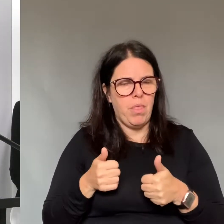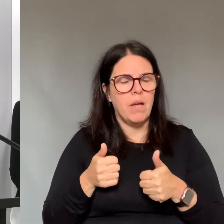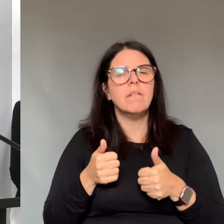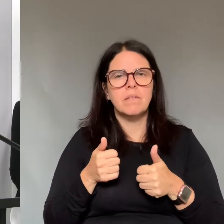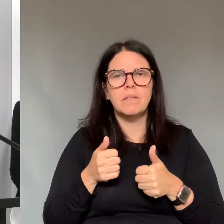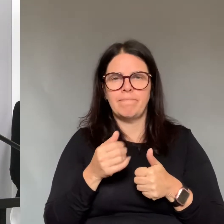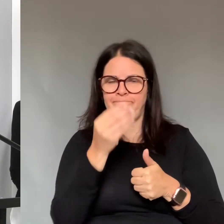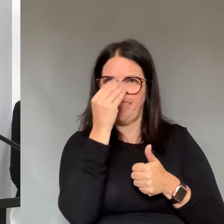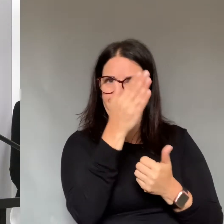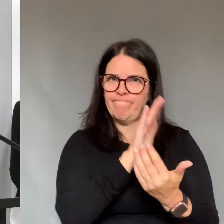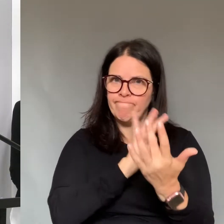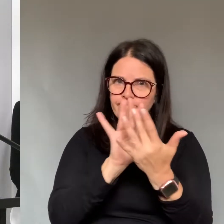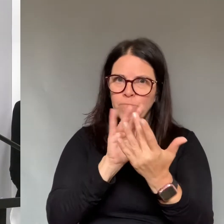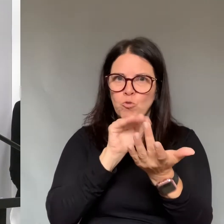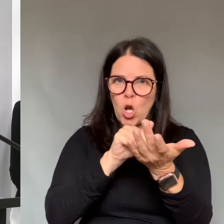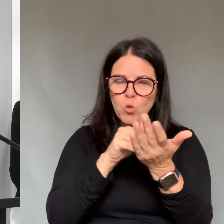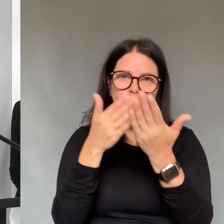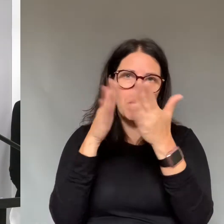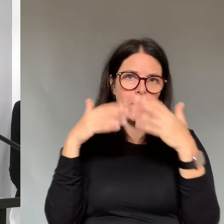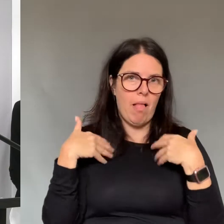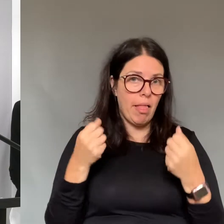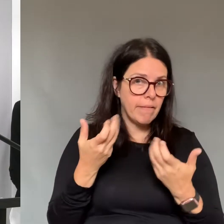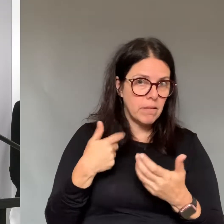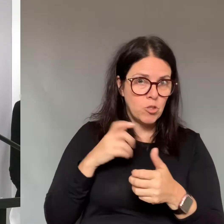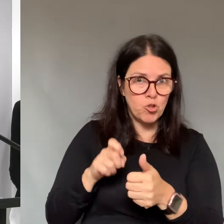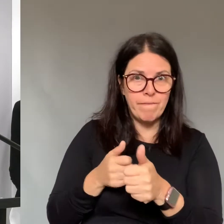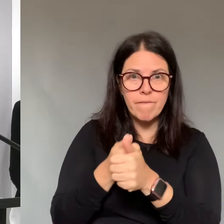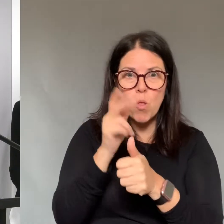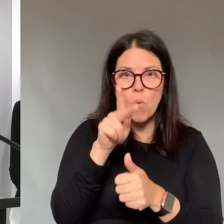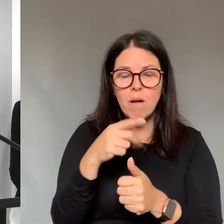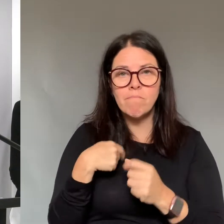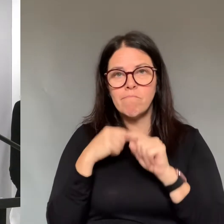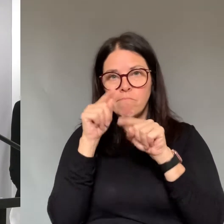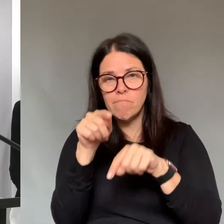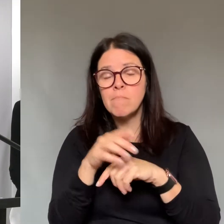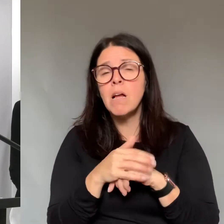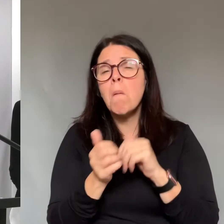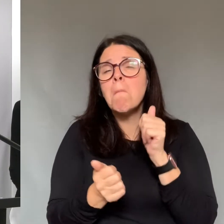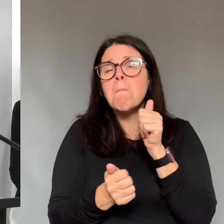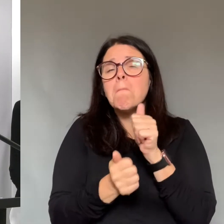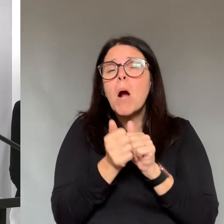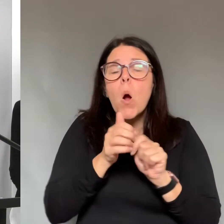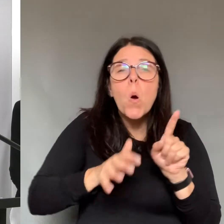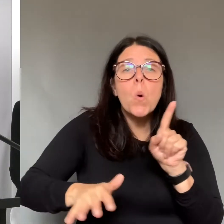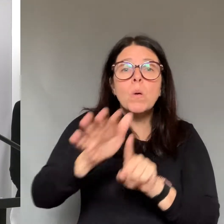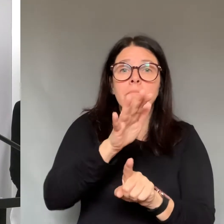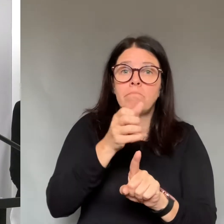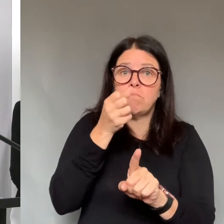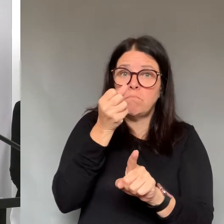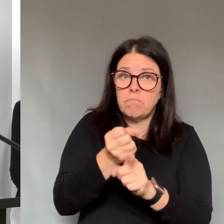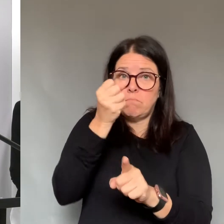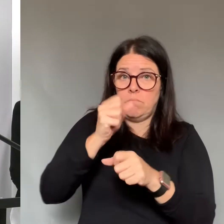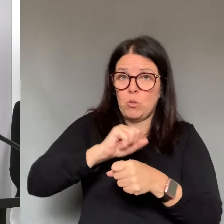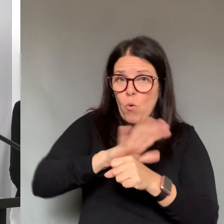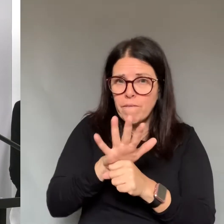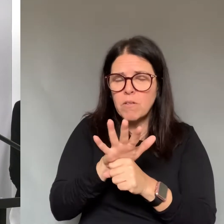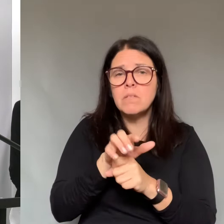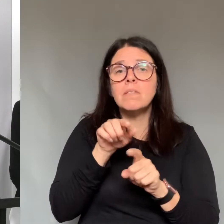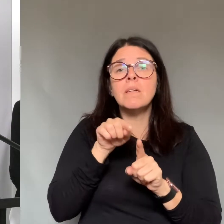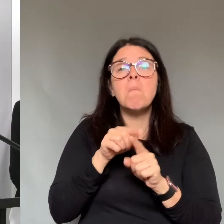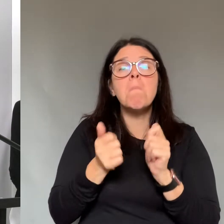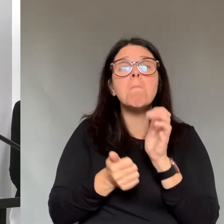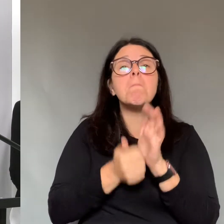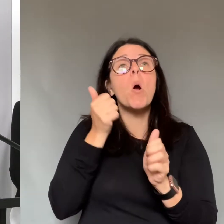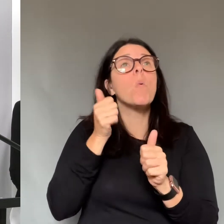protocol that they need to. And making sure that this person, if needed to require critical care,